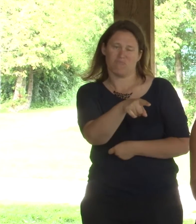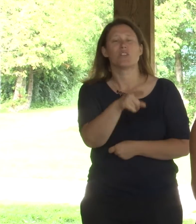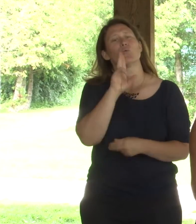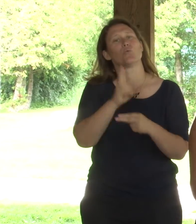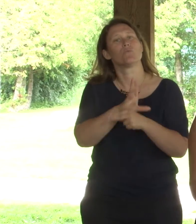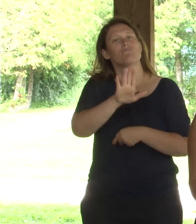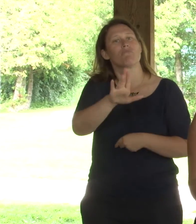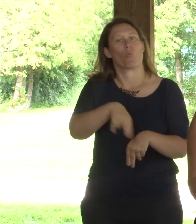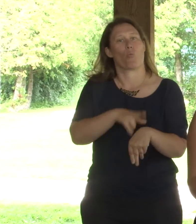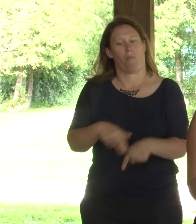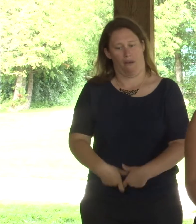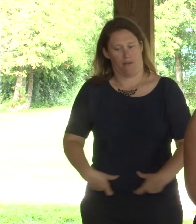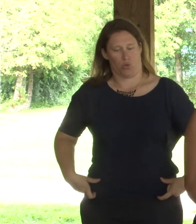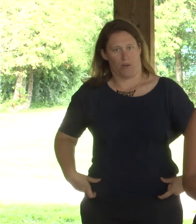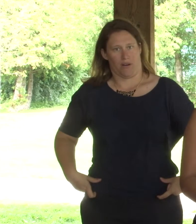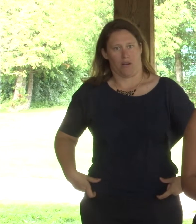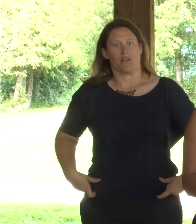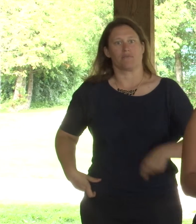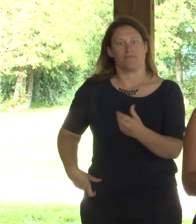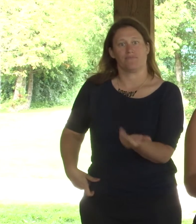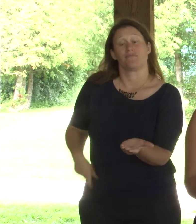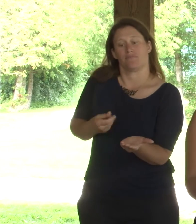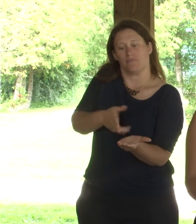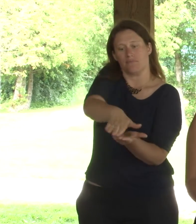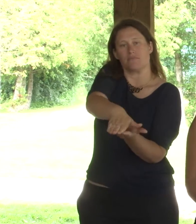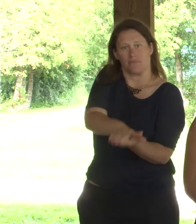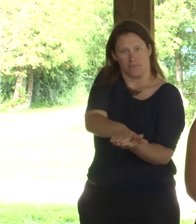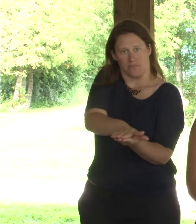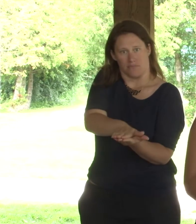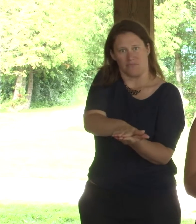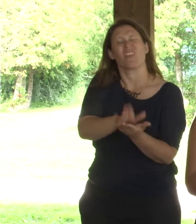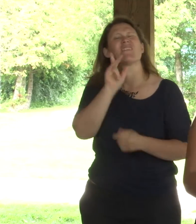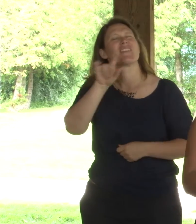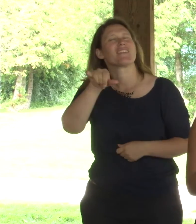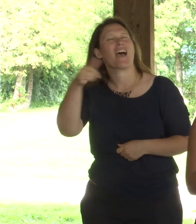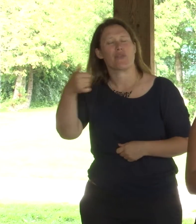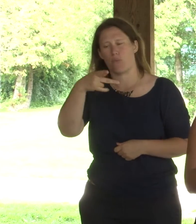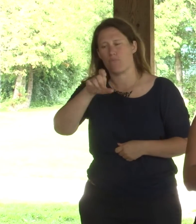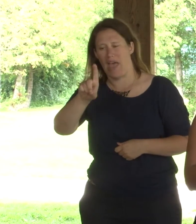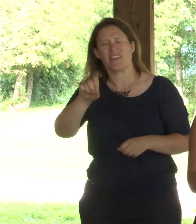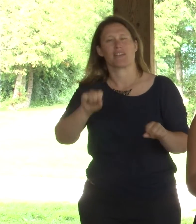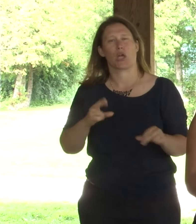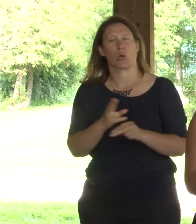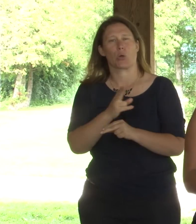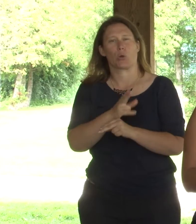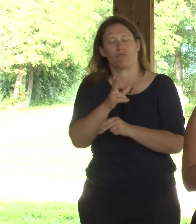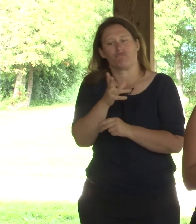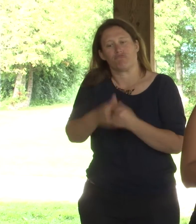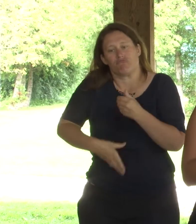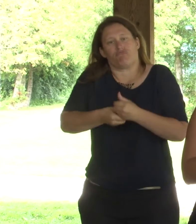underwear. There are also pads available, which you would use as a booster pad that can be used with any, uh, regular,